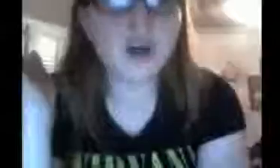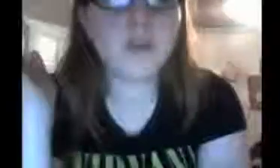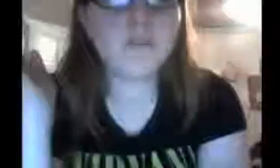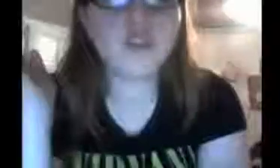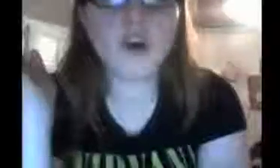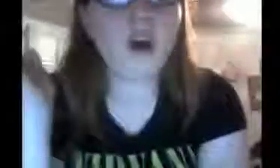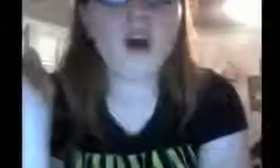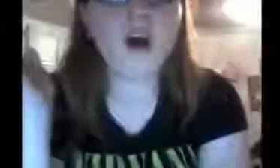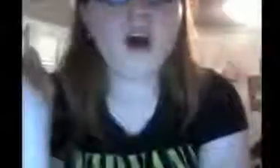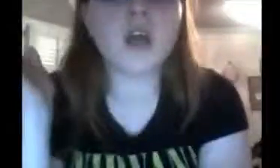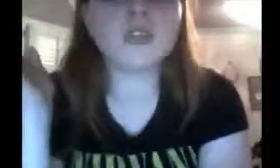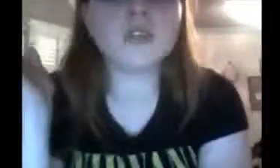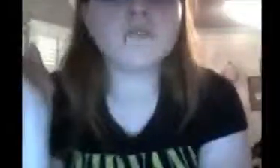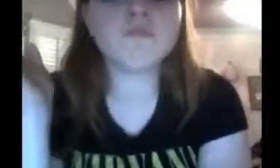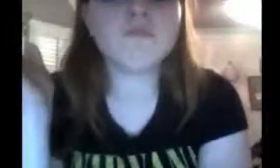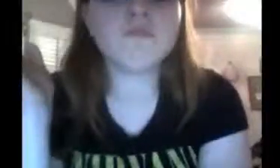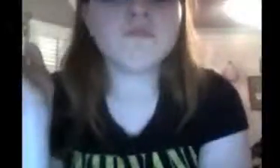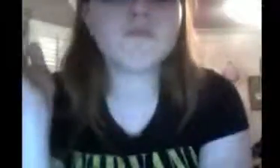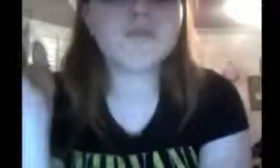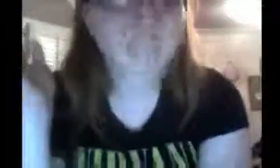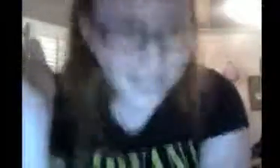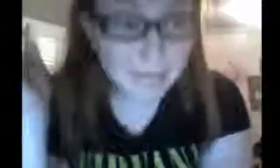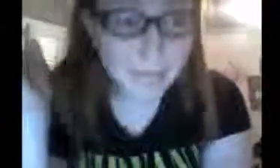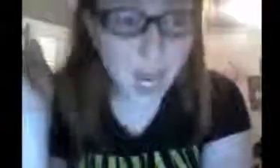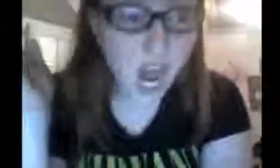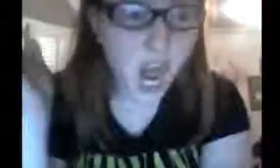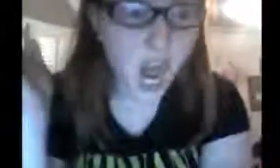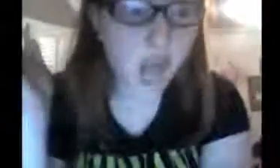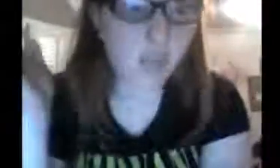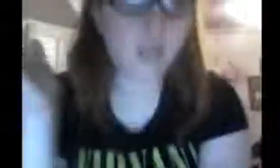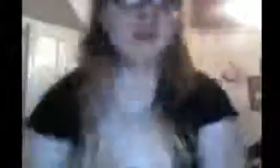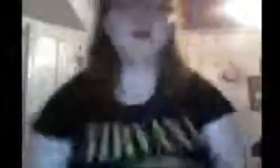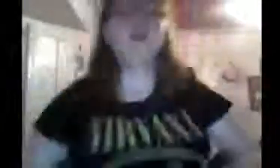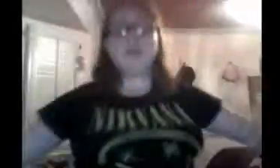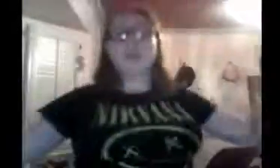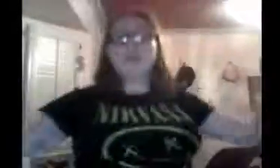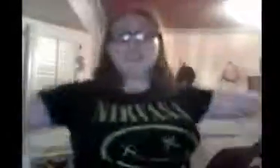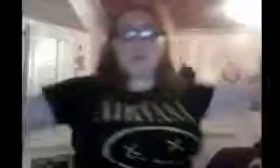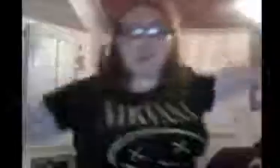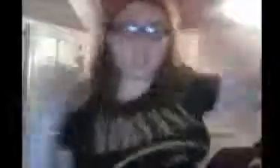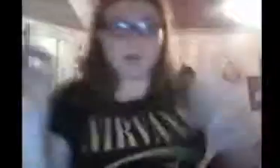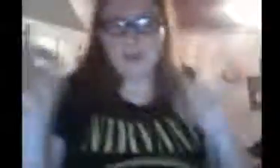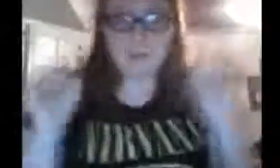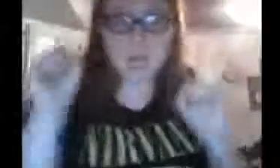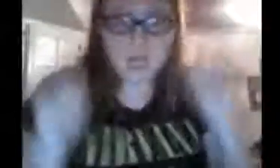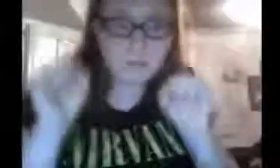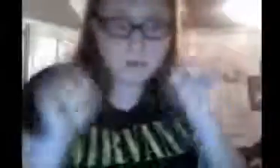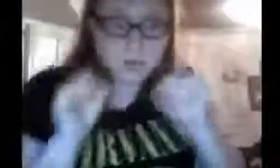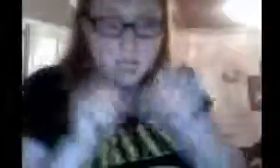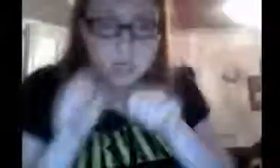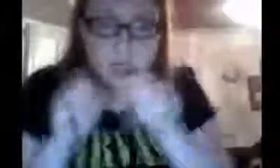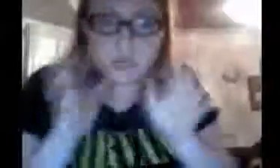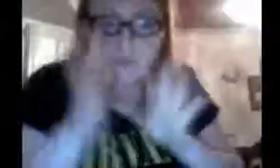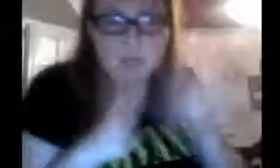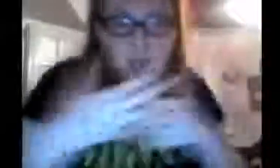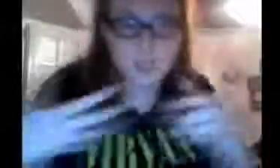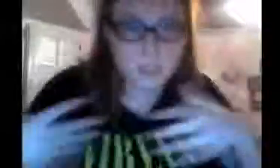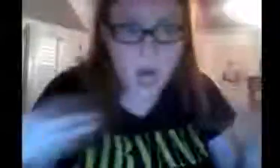Awesome sauce! Gossip Girl! Gossip Girl 2, everybody! Please, make a Gossip